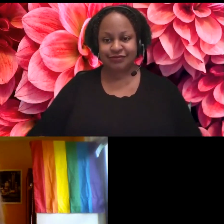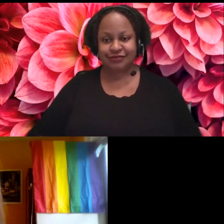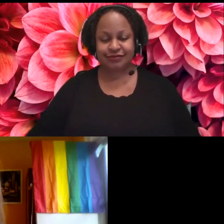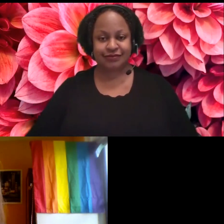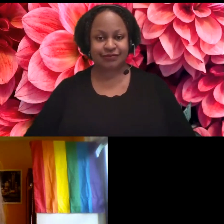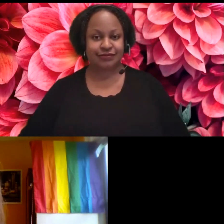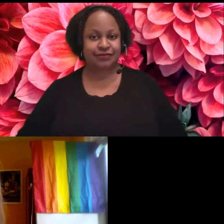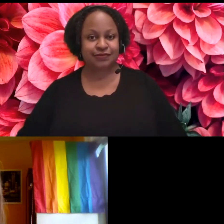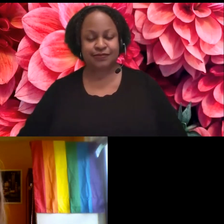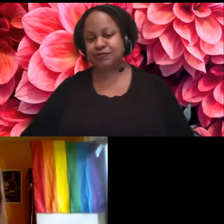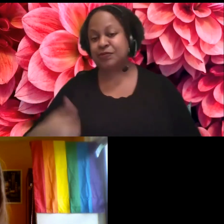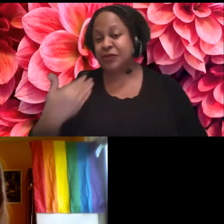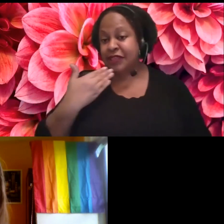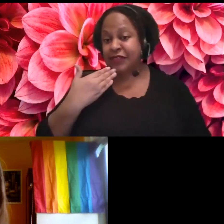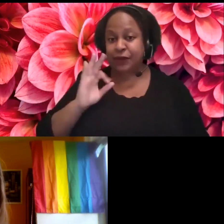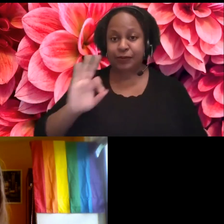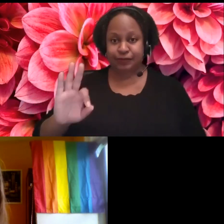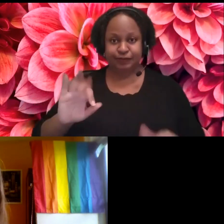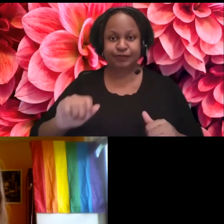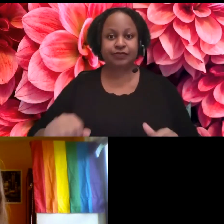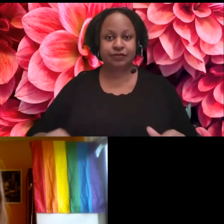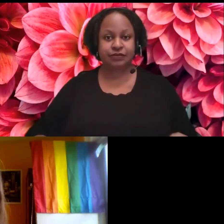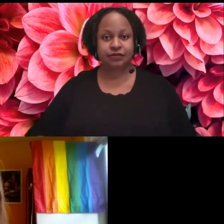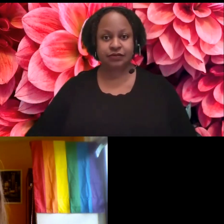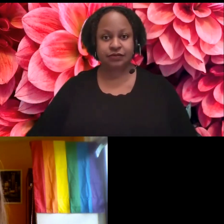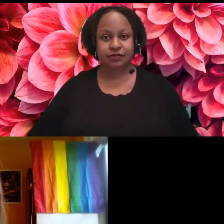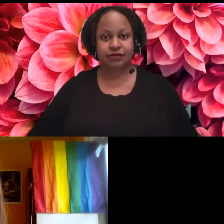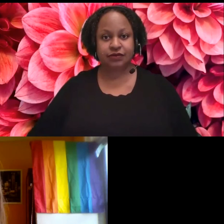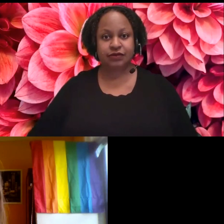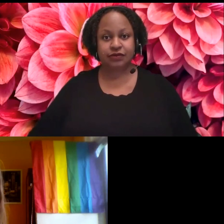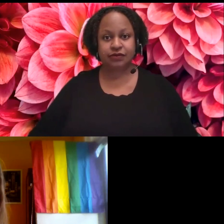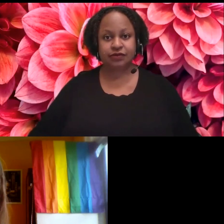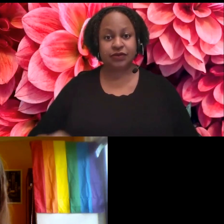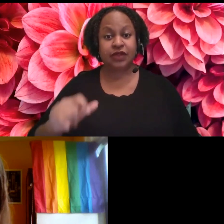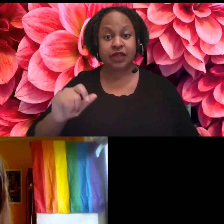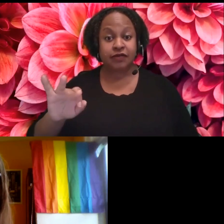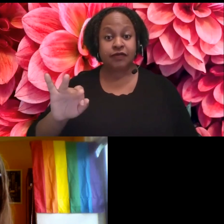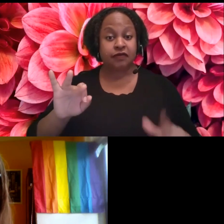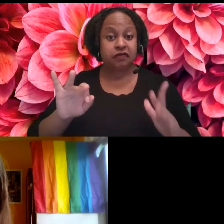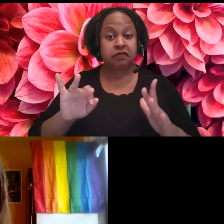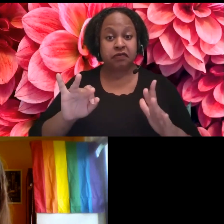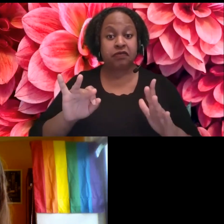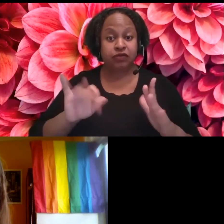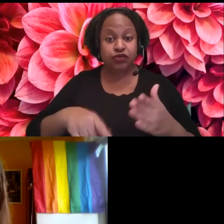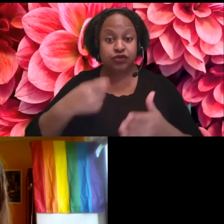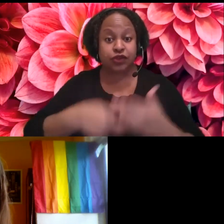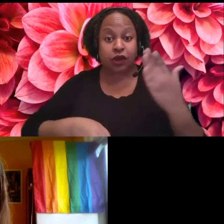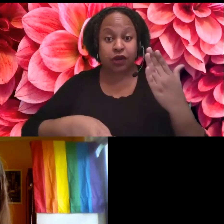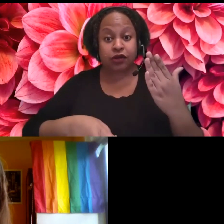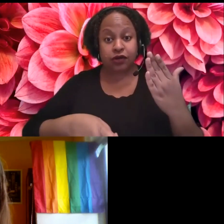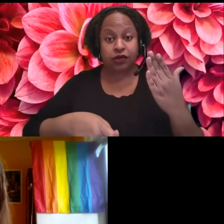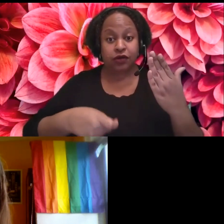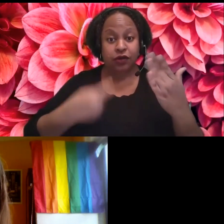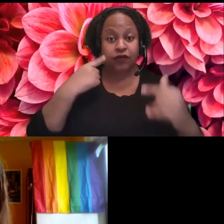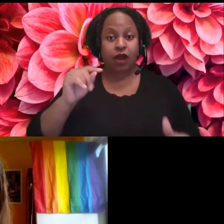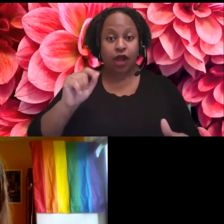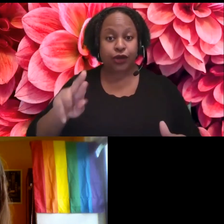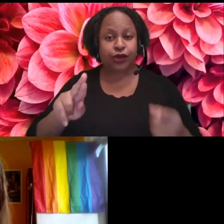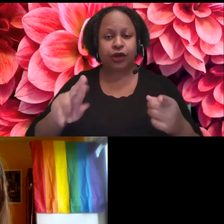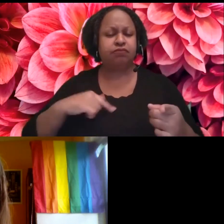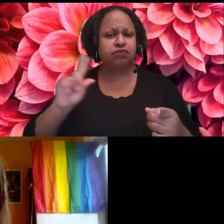all right. Thank you for, yeah. The integrating to Zoom, it makes sense that that costs money. I think I've only used the free version where you have to open it on a separate,